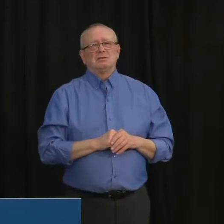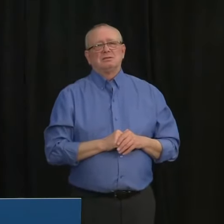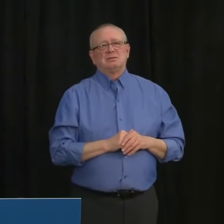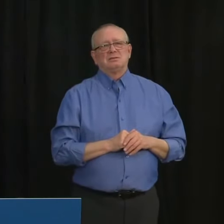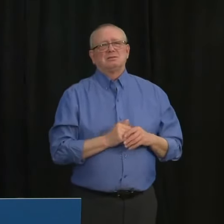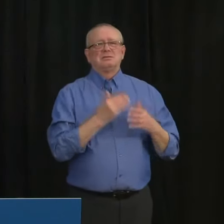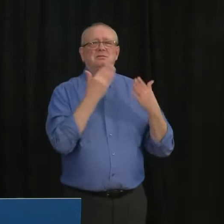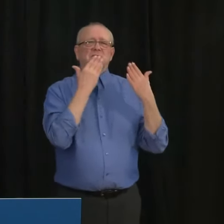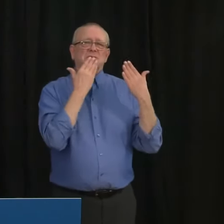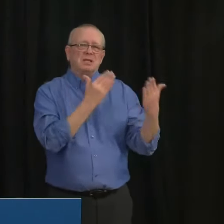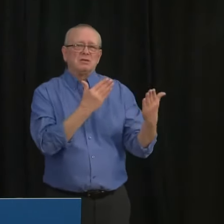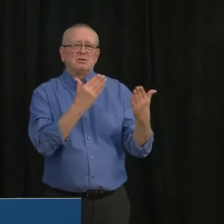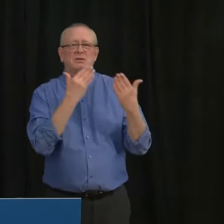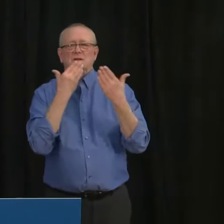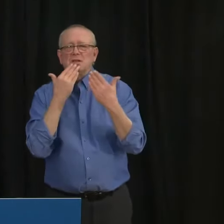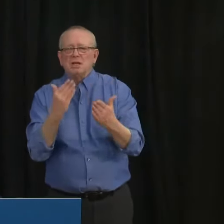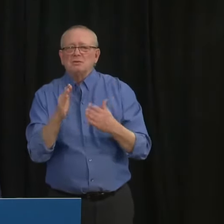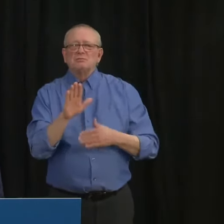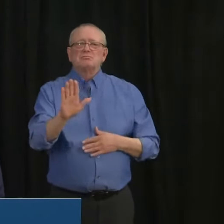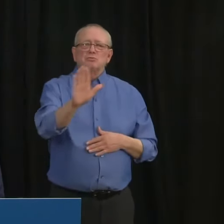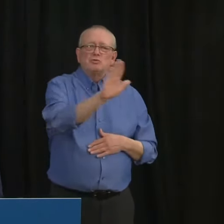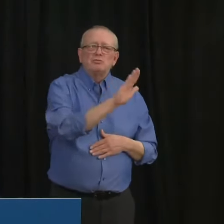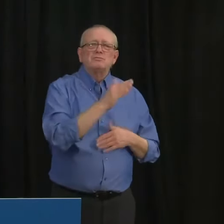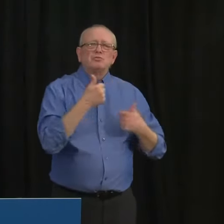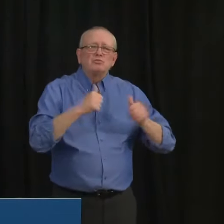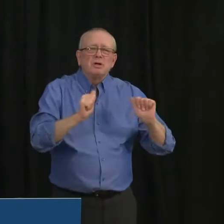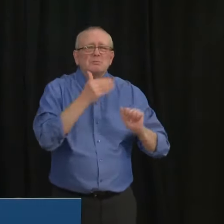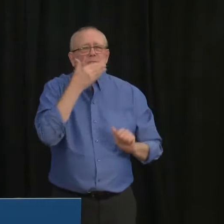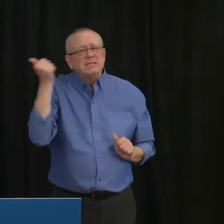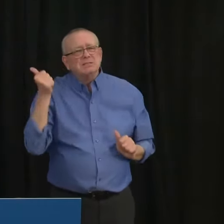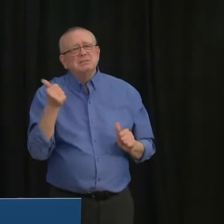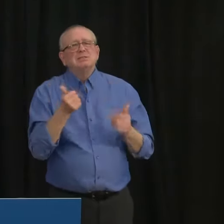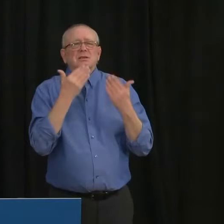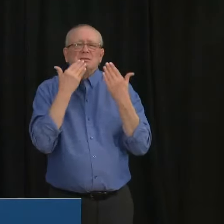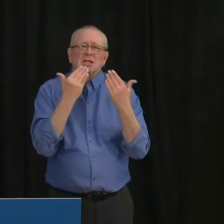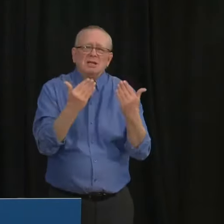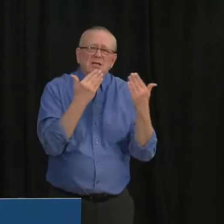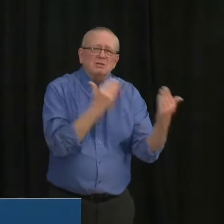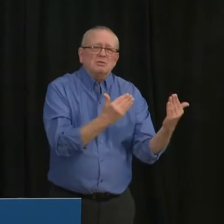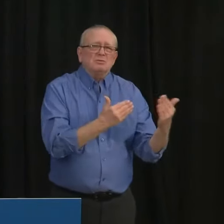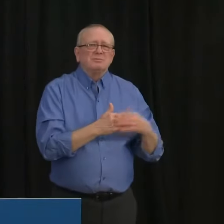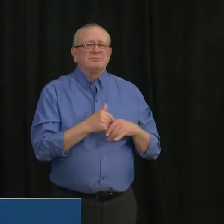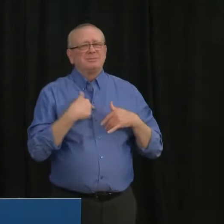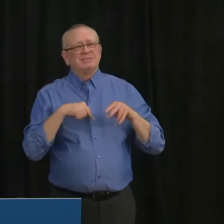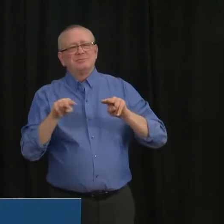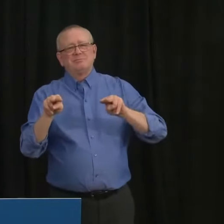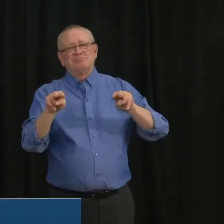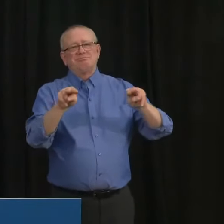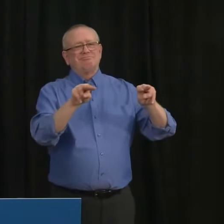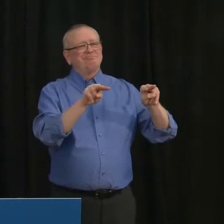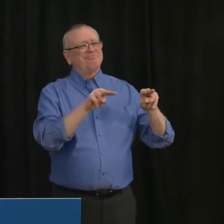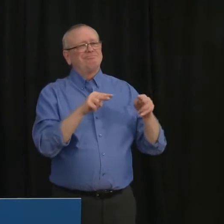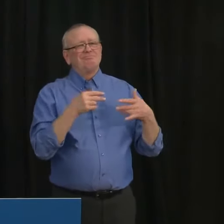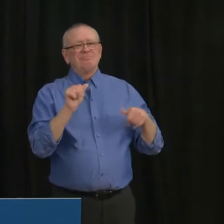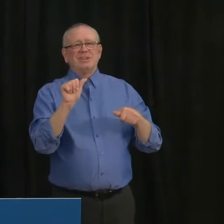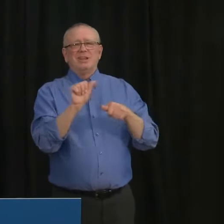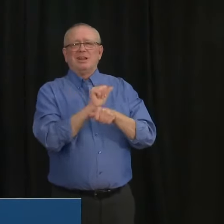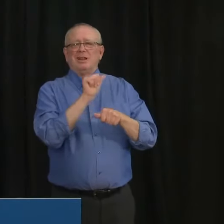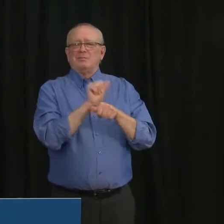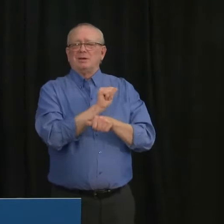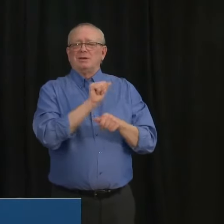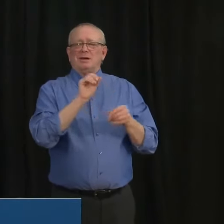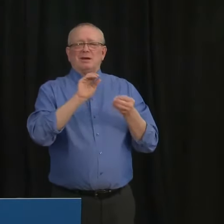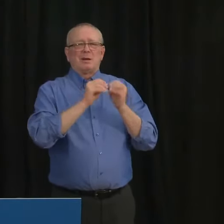best. But as I say we we have all observed that Alberta has set daily records for new COVID